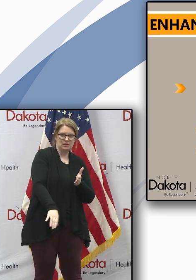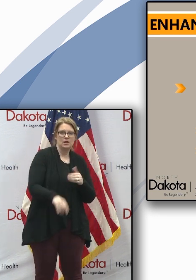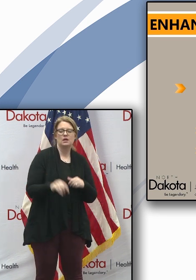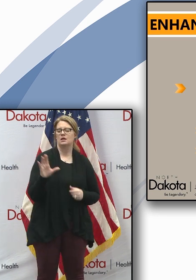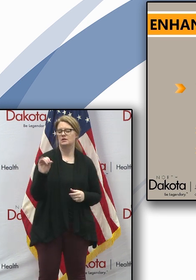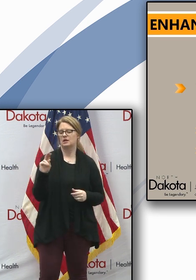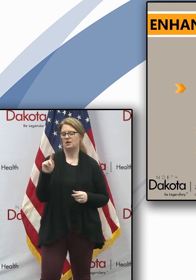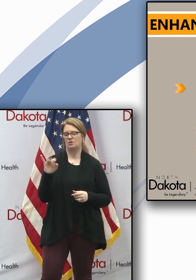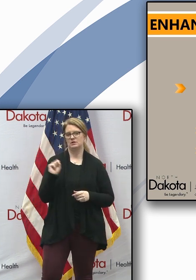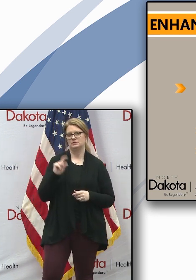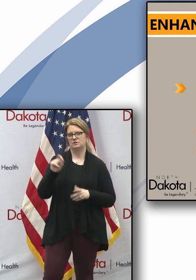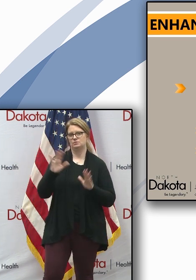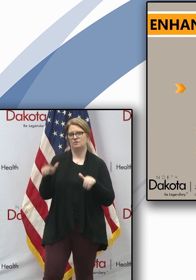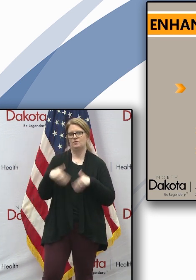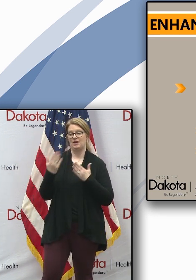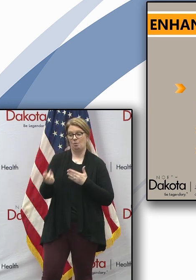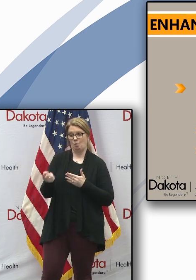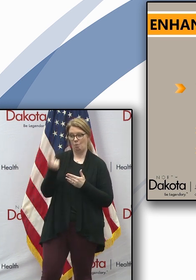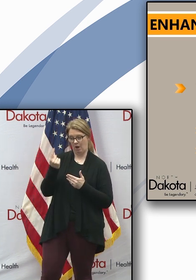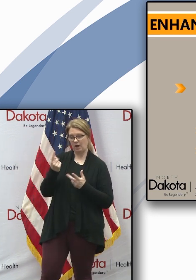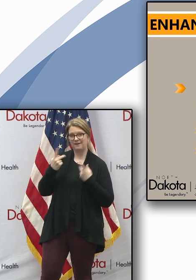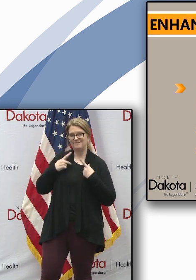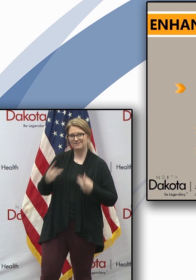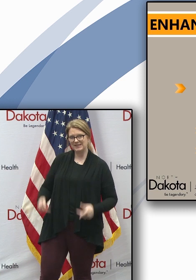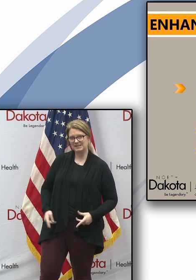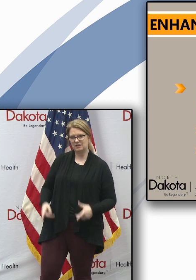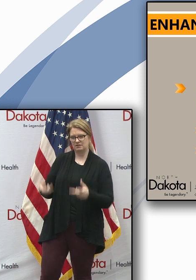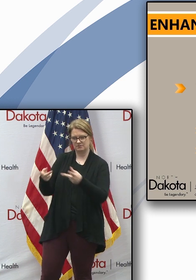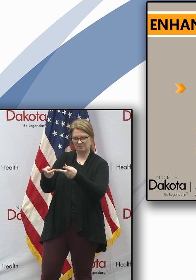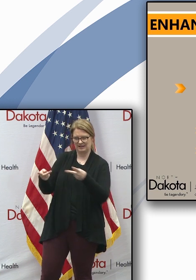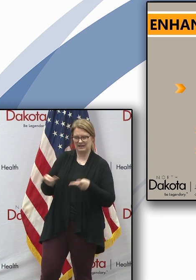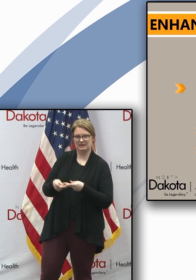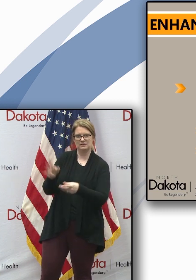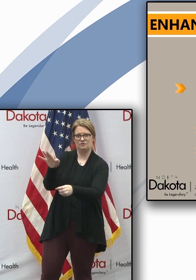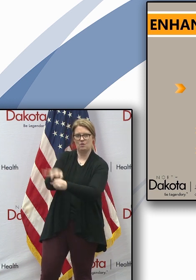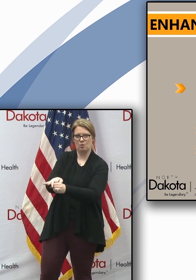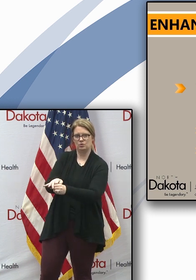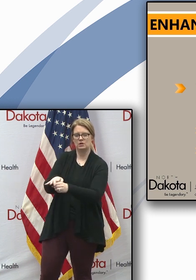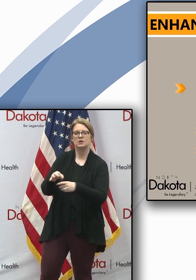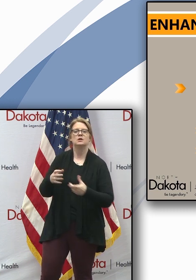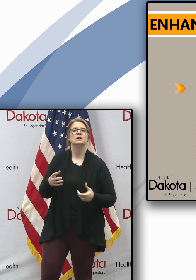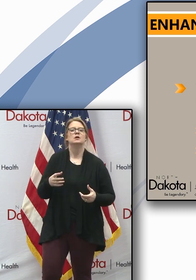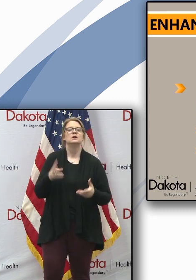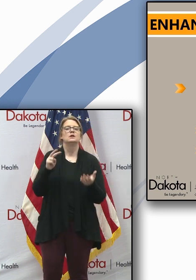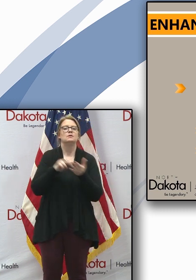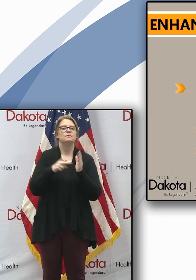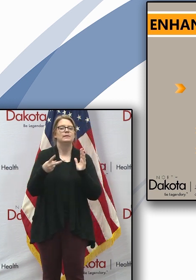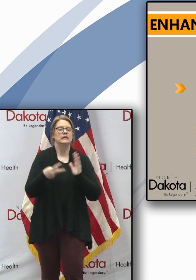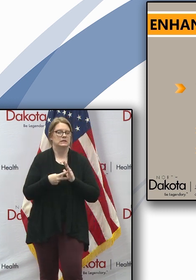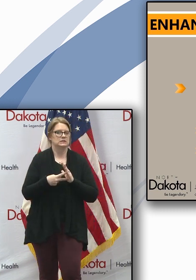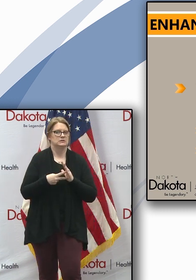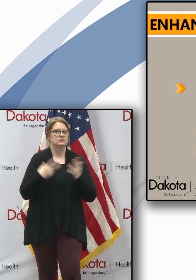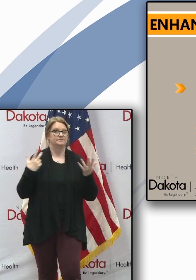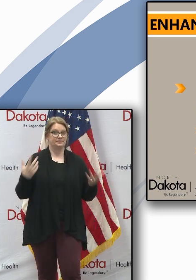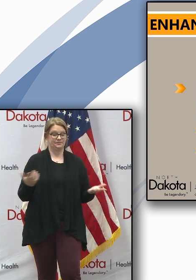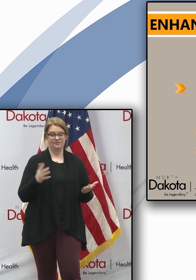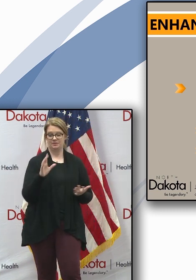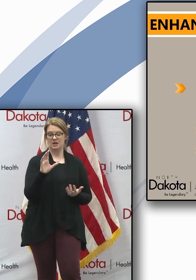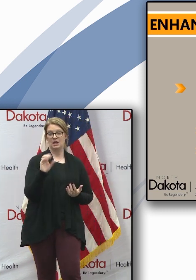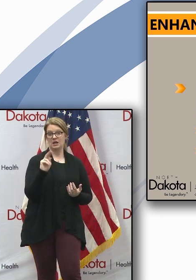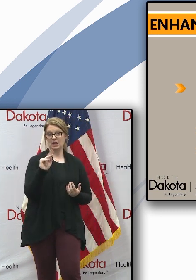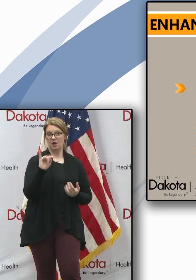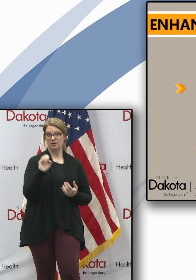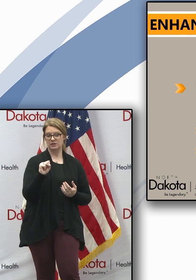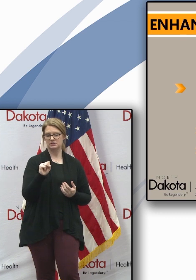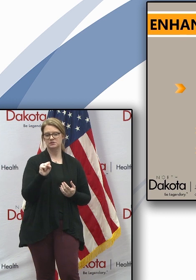provide at least one physical polling location on primary election day. What this does is it gives counties the local